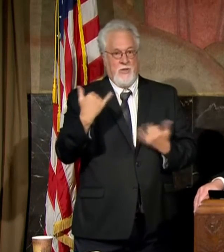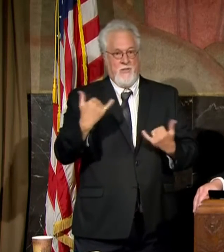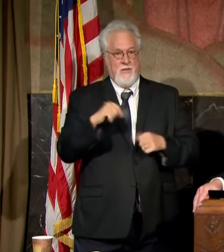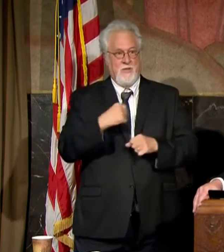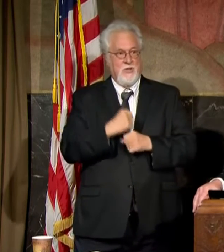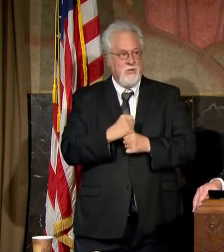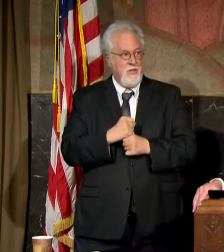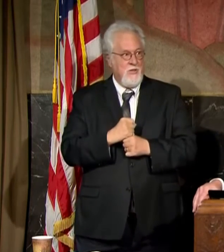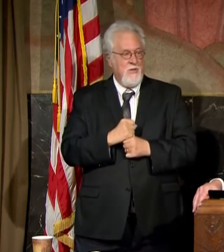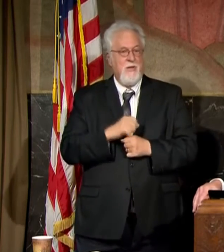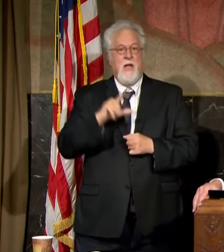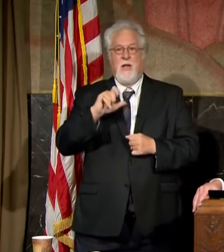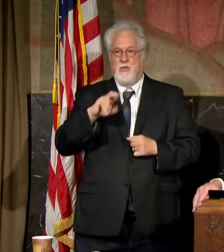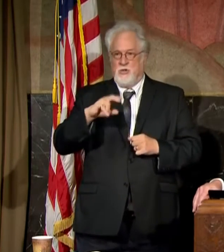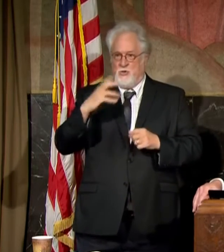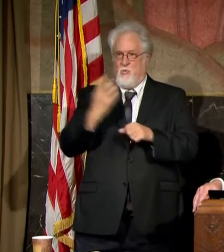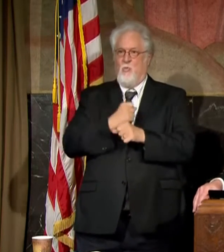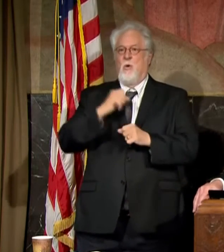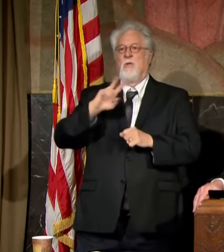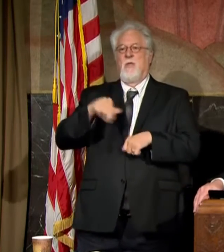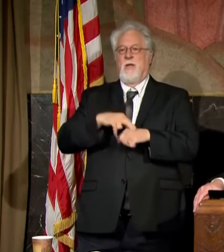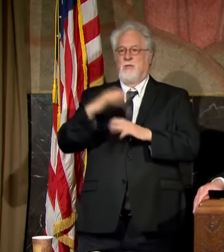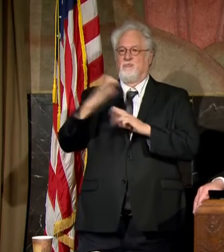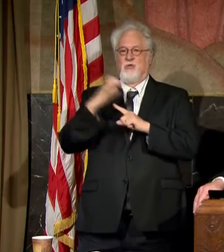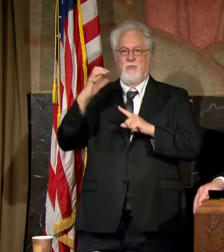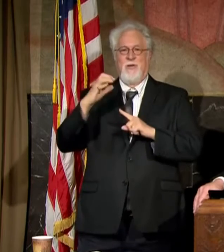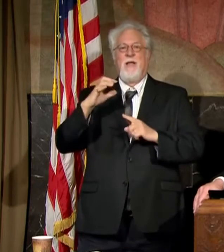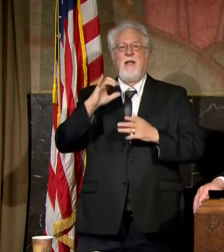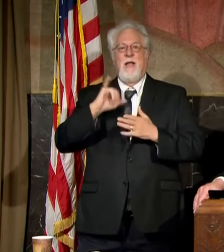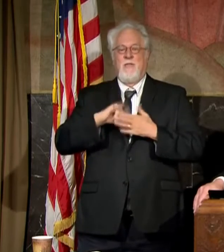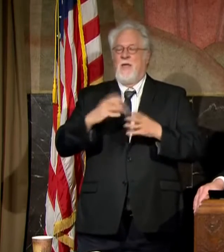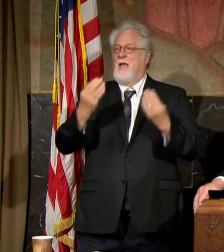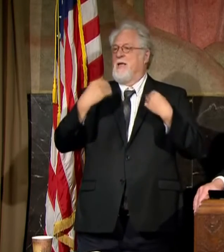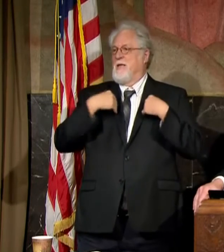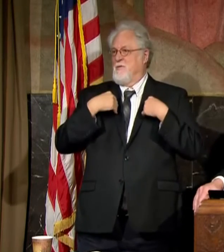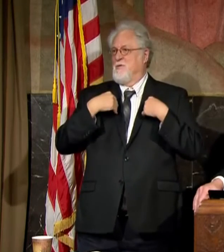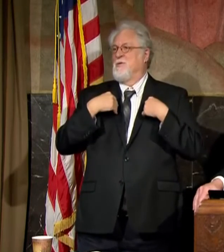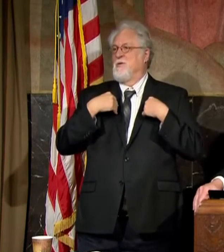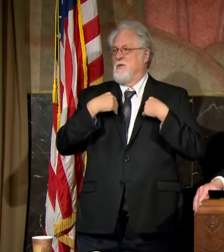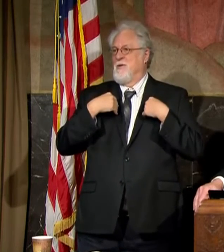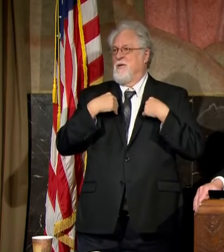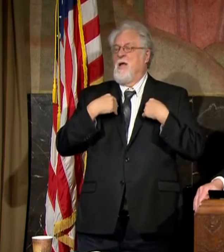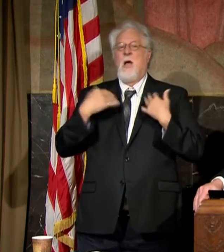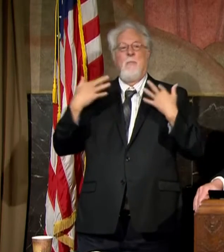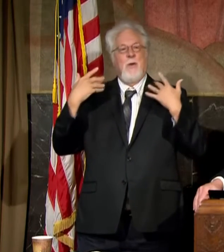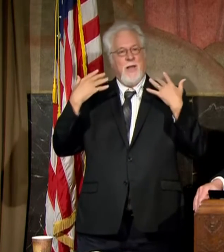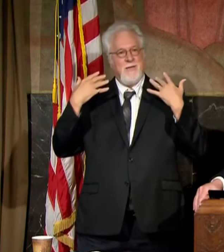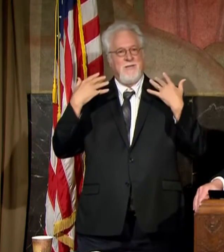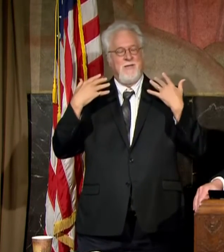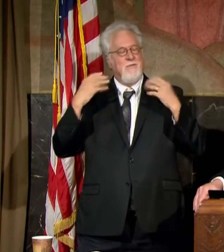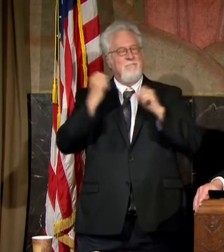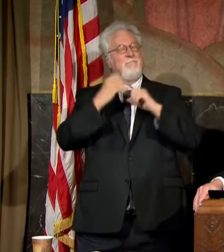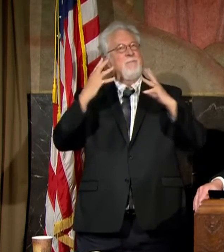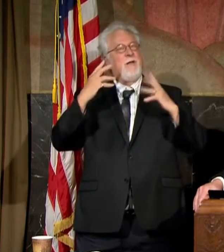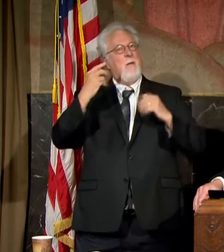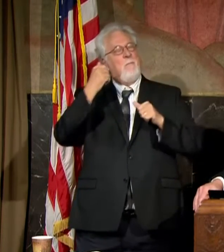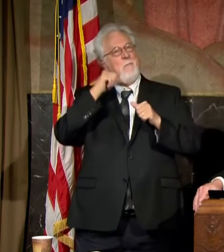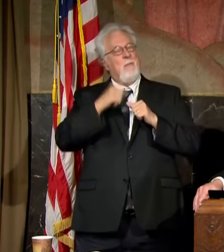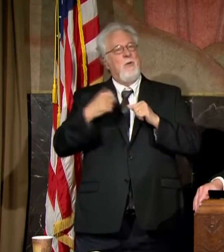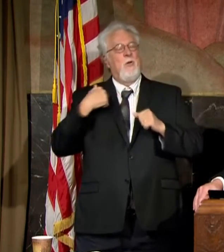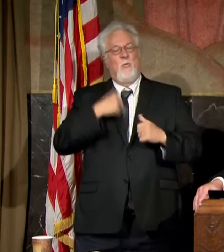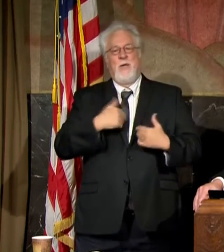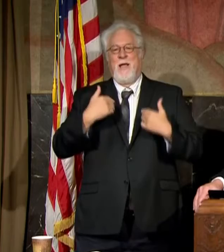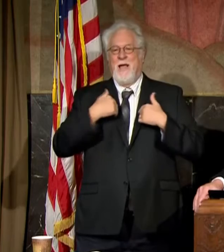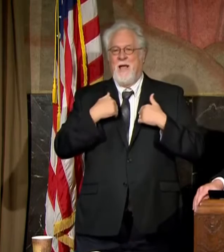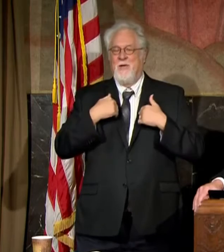year, LSU did win that national championship, because that gives us a very pleasant and vivid memory that we have